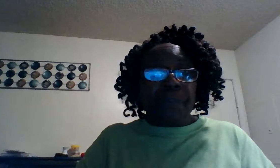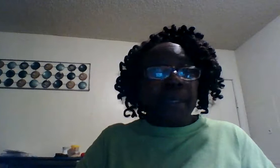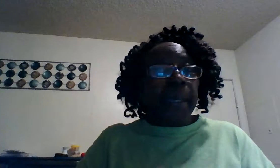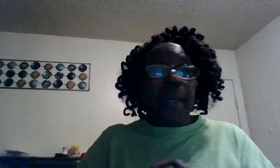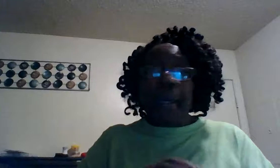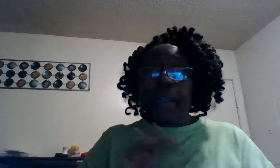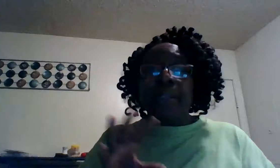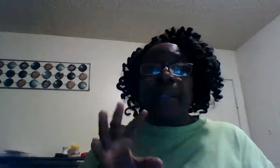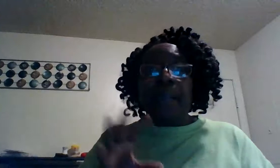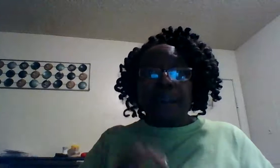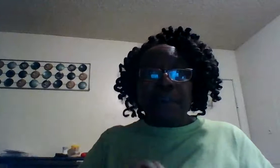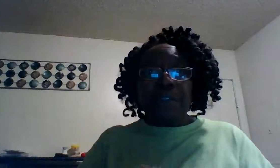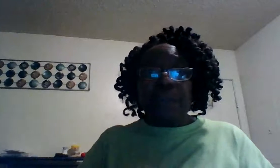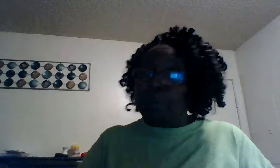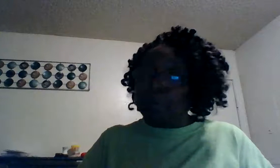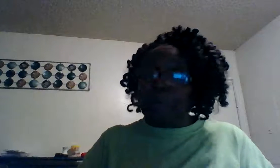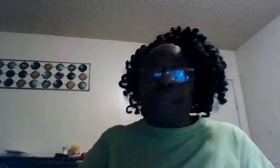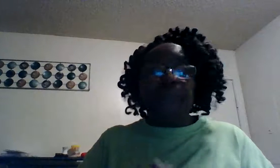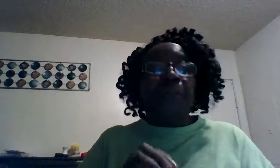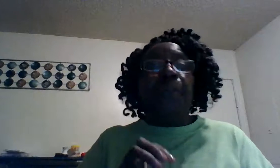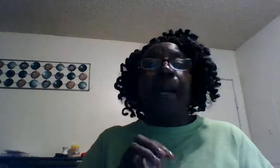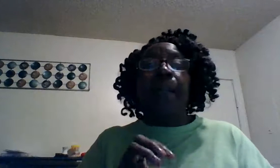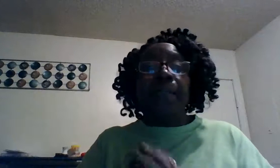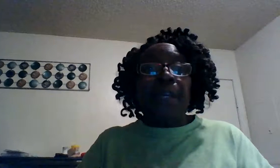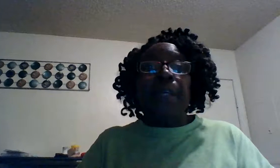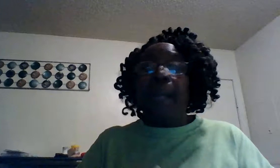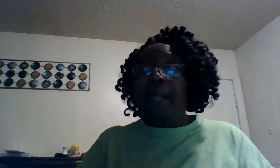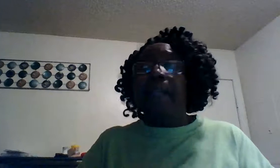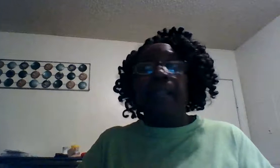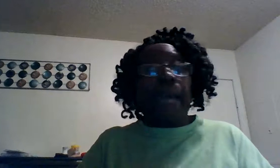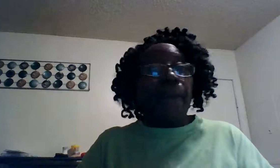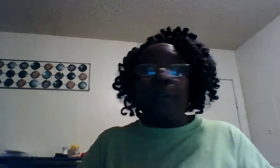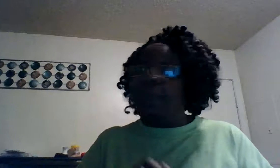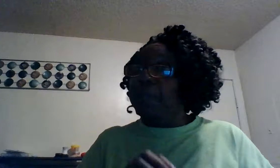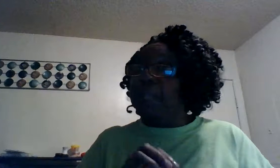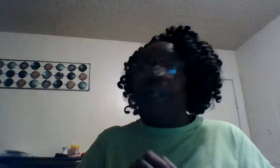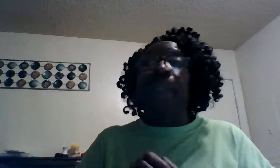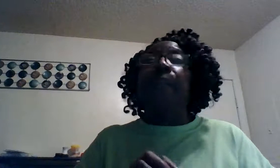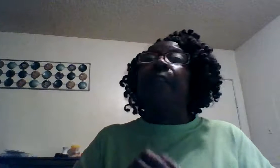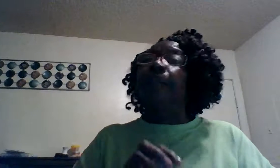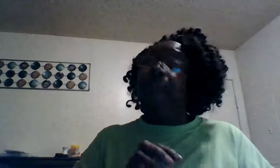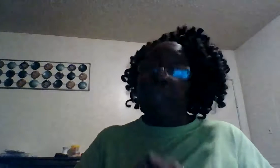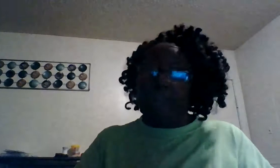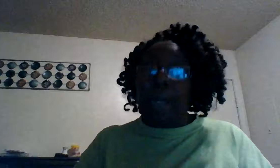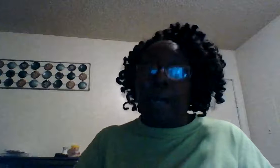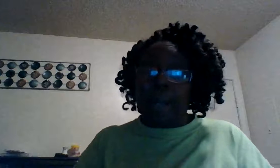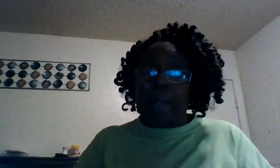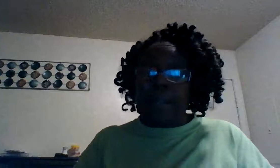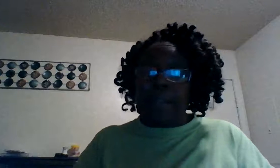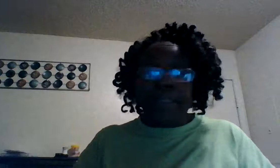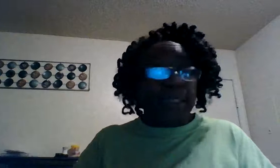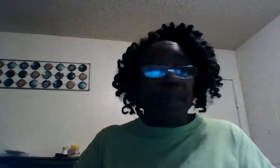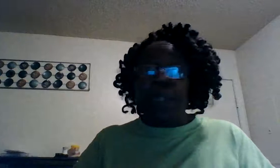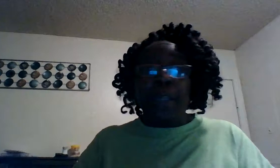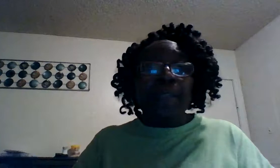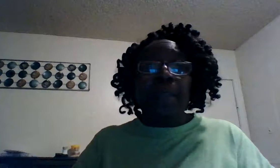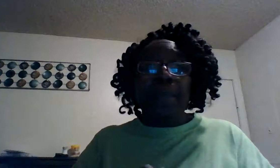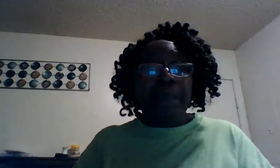yes it hurts you but baby you've got to say I'd rather be in love with God than to be in love with